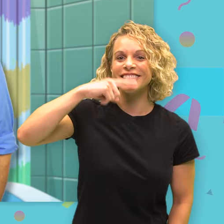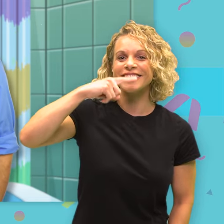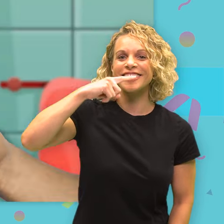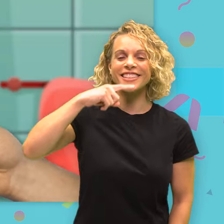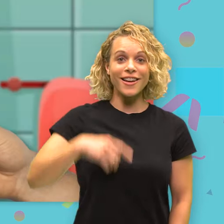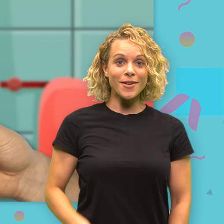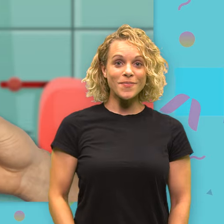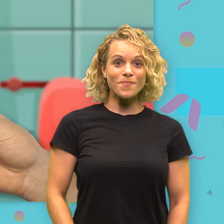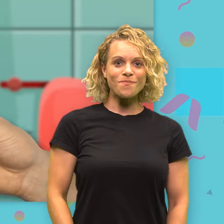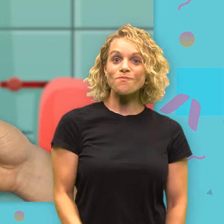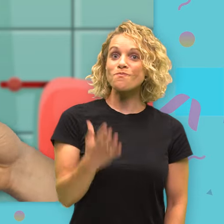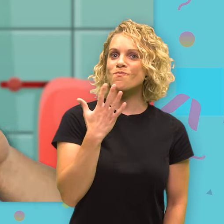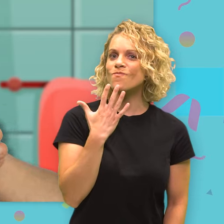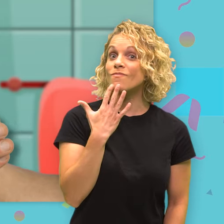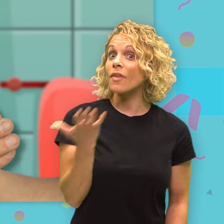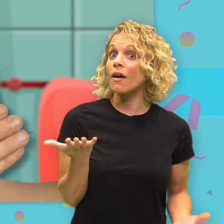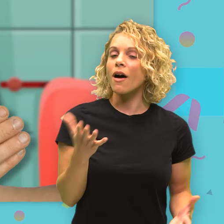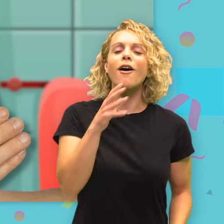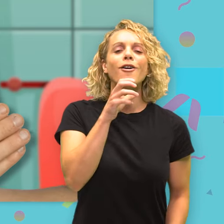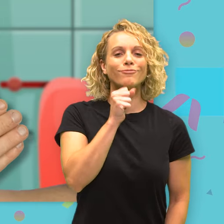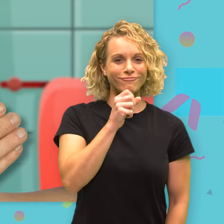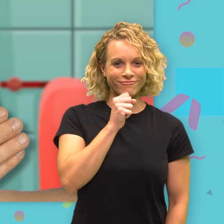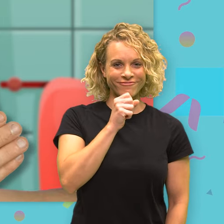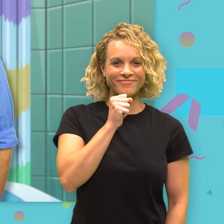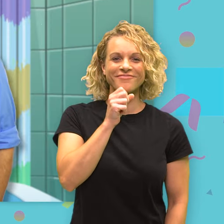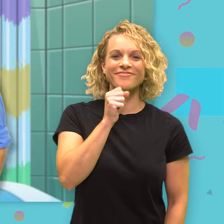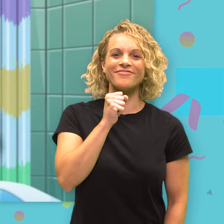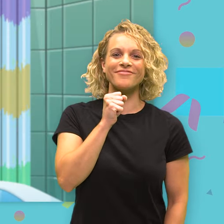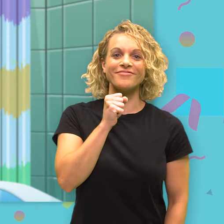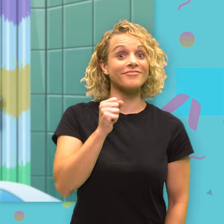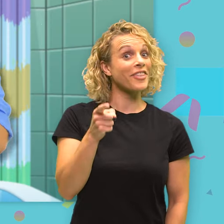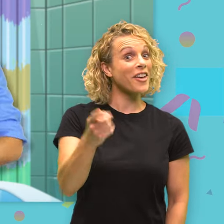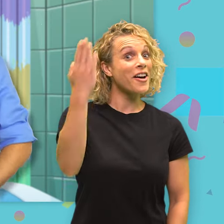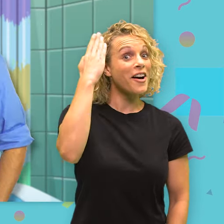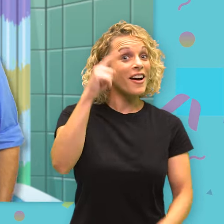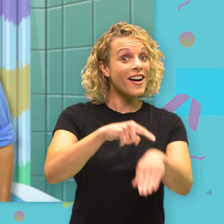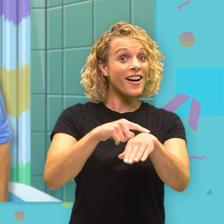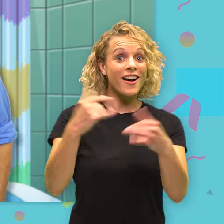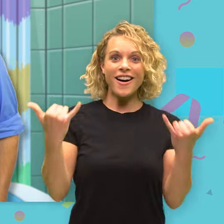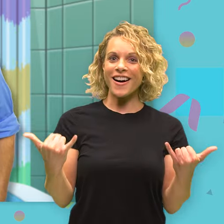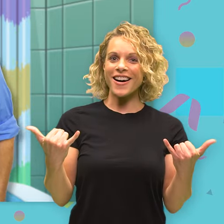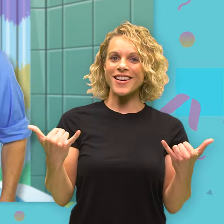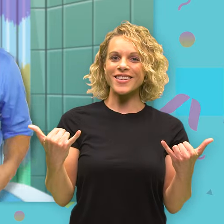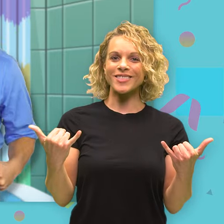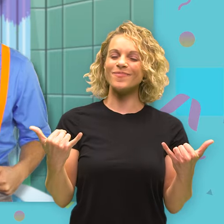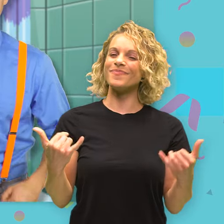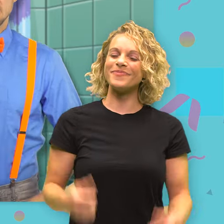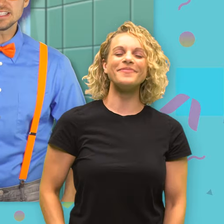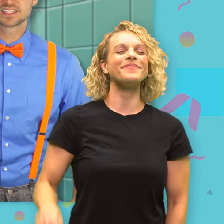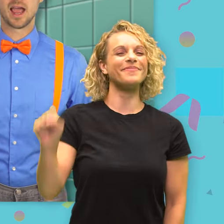and it is the color orange. I bet you know what time it is. Yeah, it's time